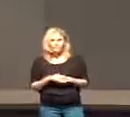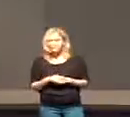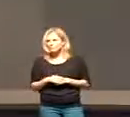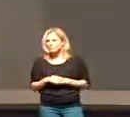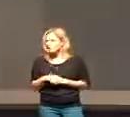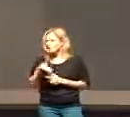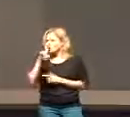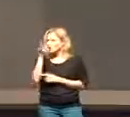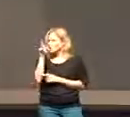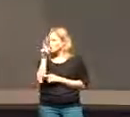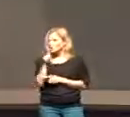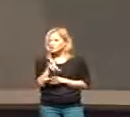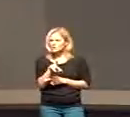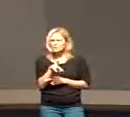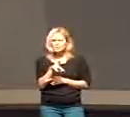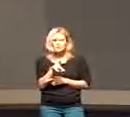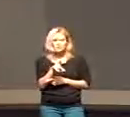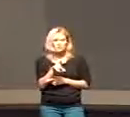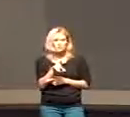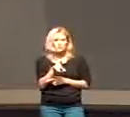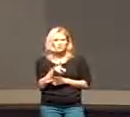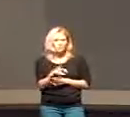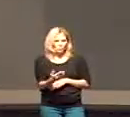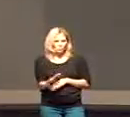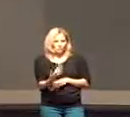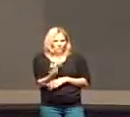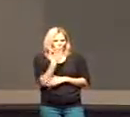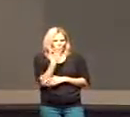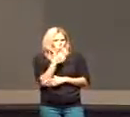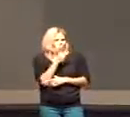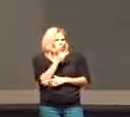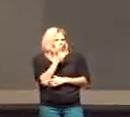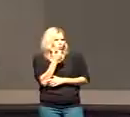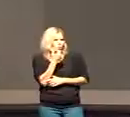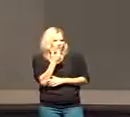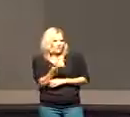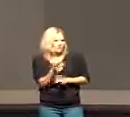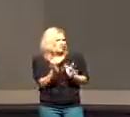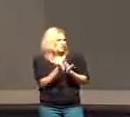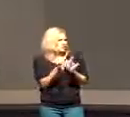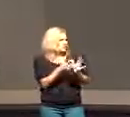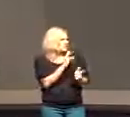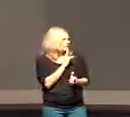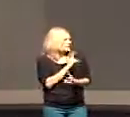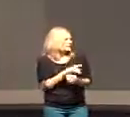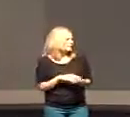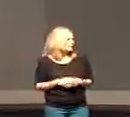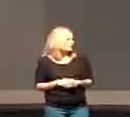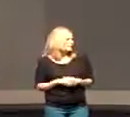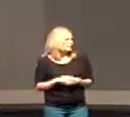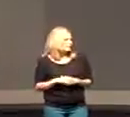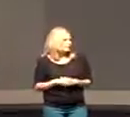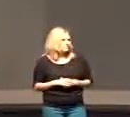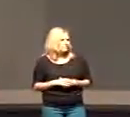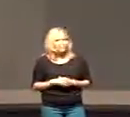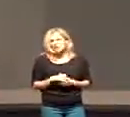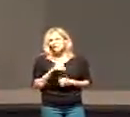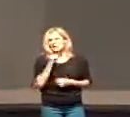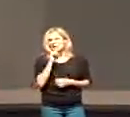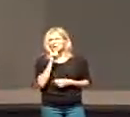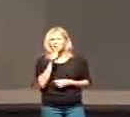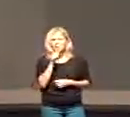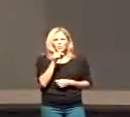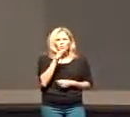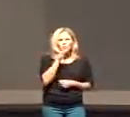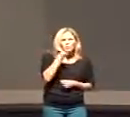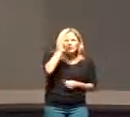The question when we are confronted with, who do you say Jesus is? Not, who